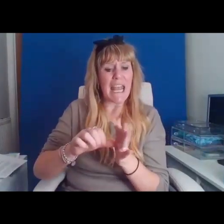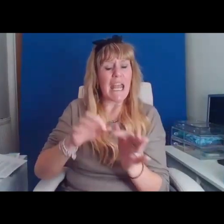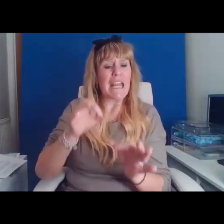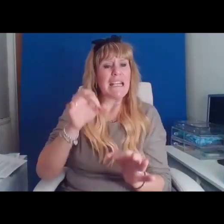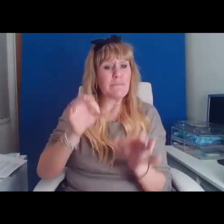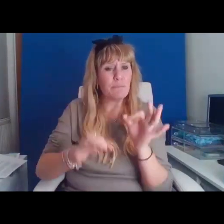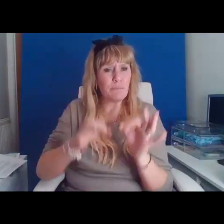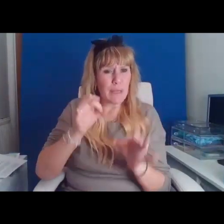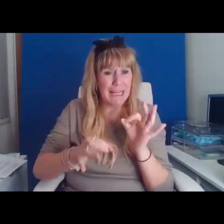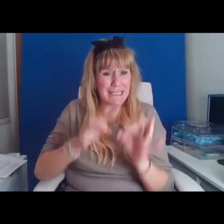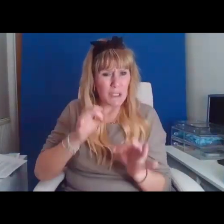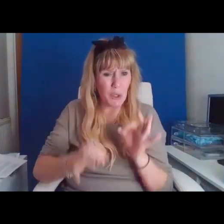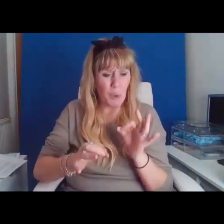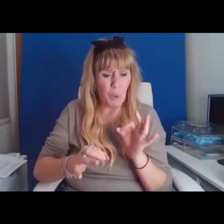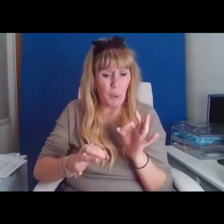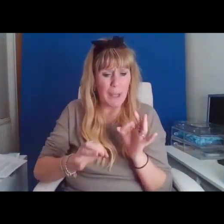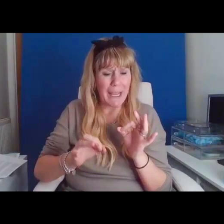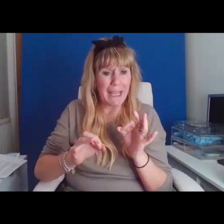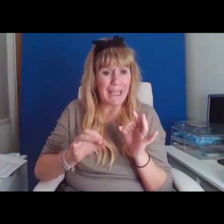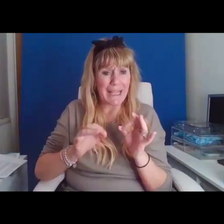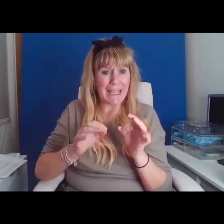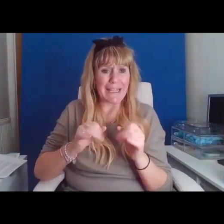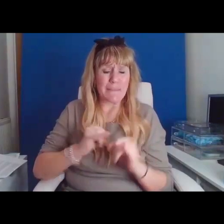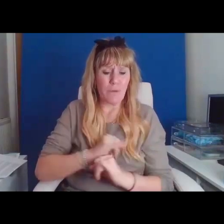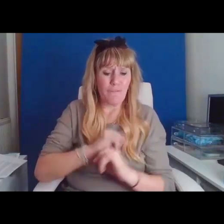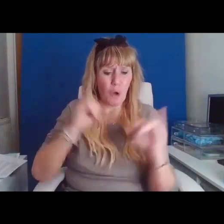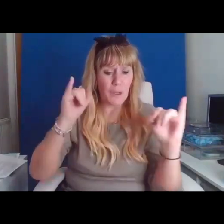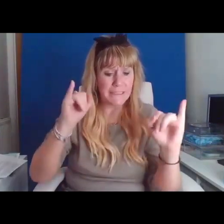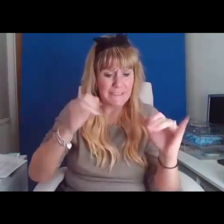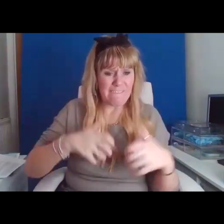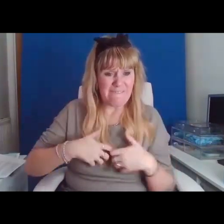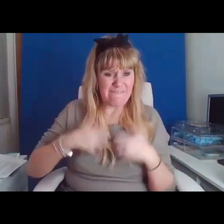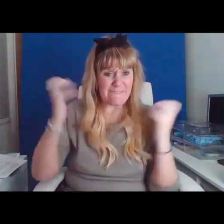protest, is a big, fat revolution.